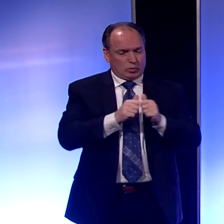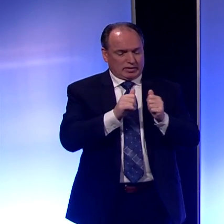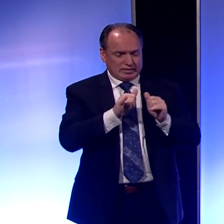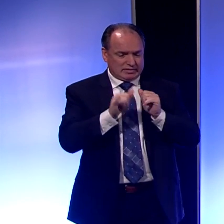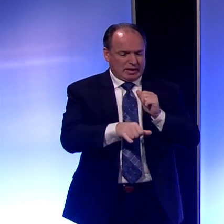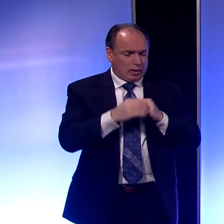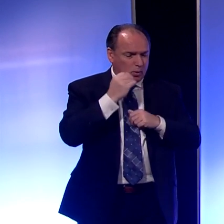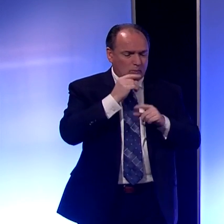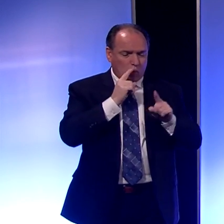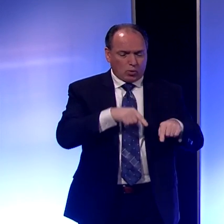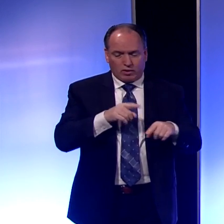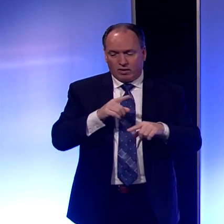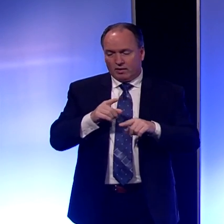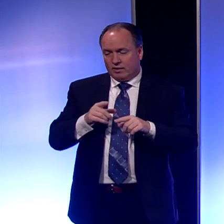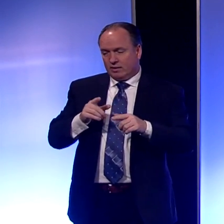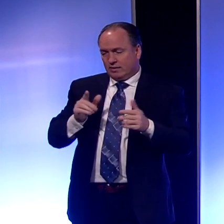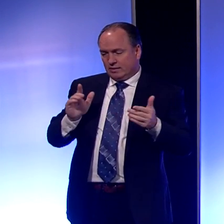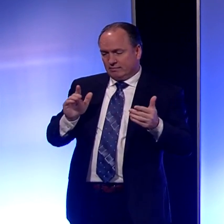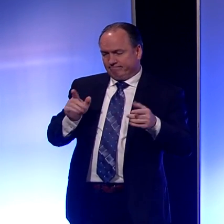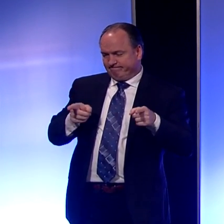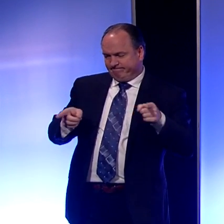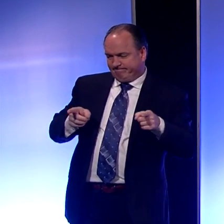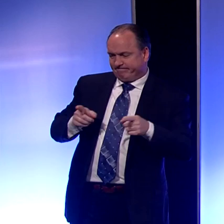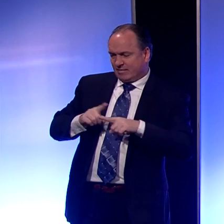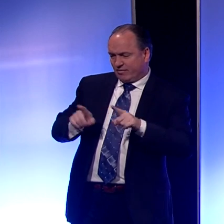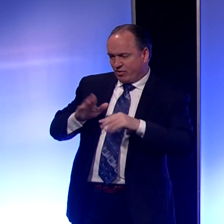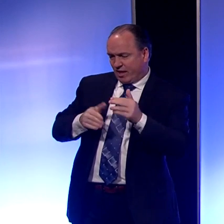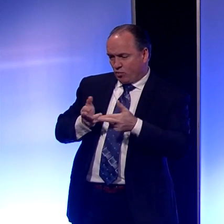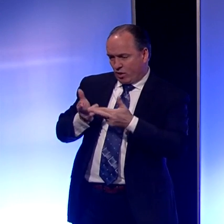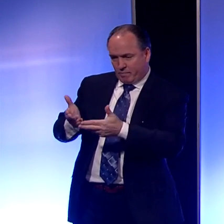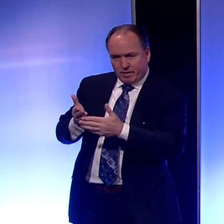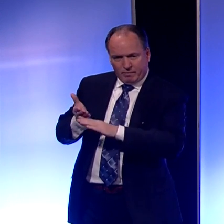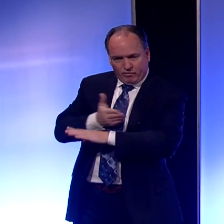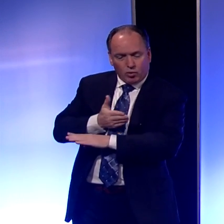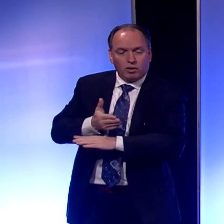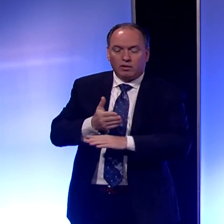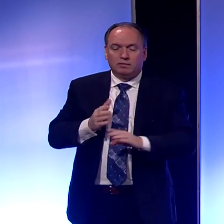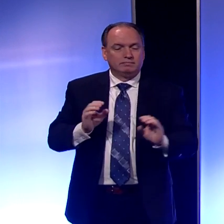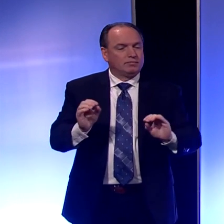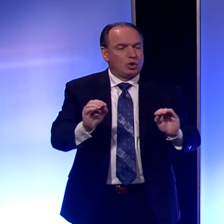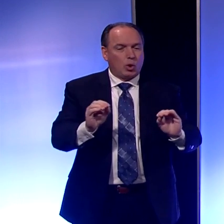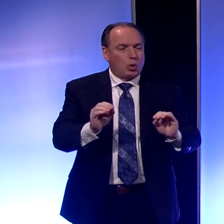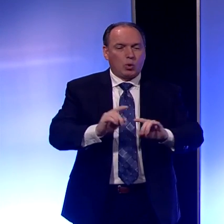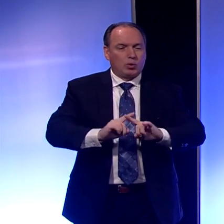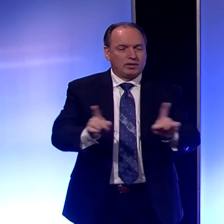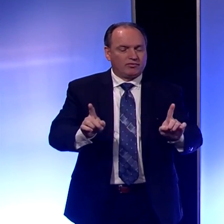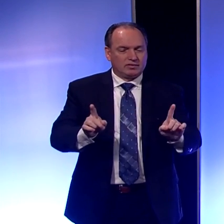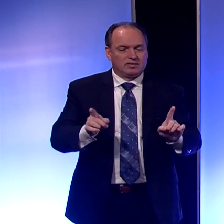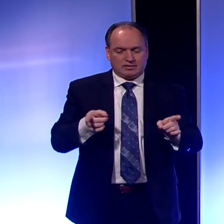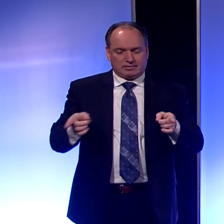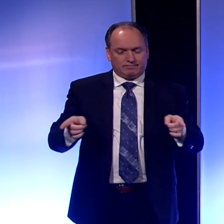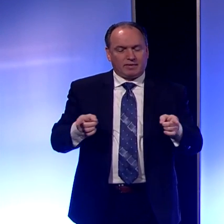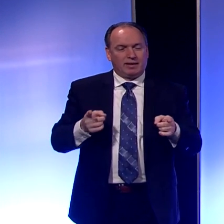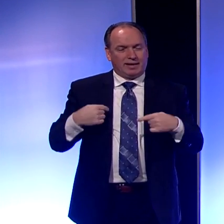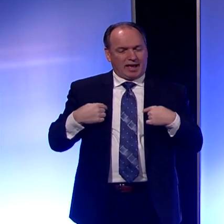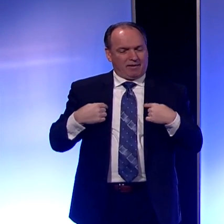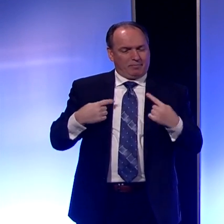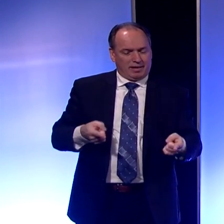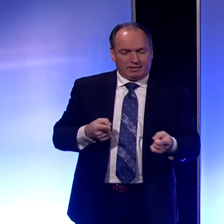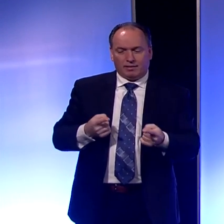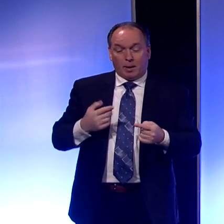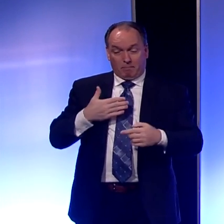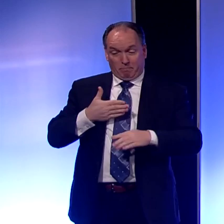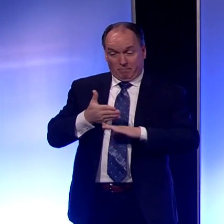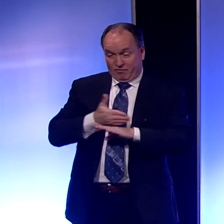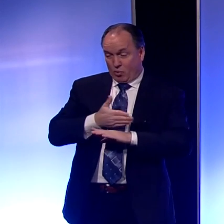order versus what you had recommended earlier? There are no differences. Other being in order. There are no differences in what I've been asking. It's